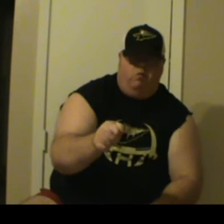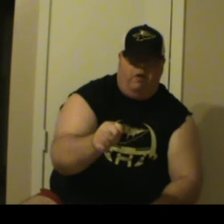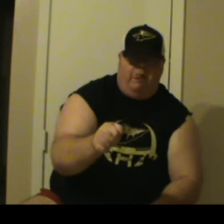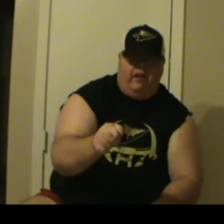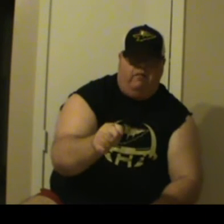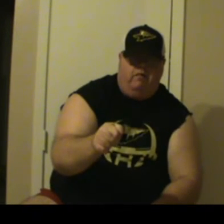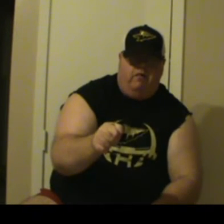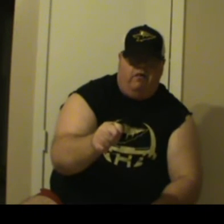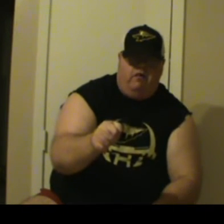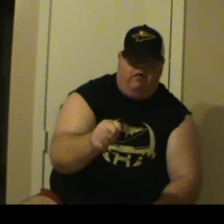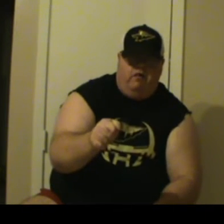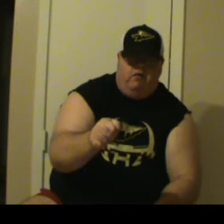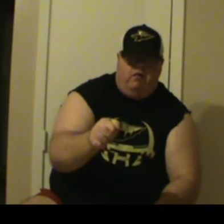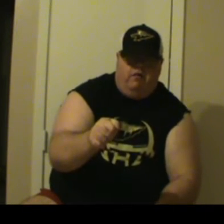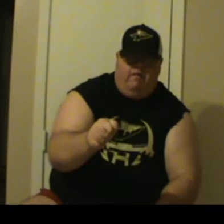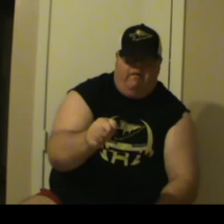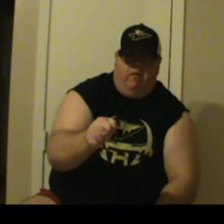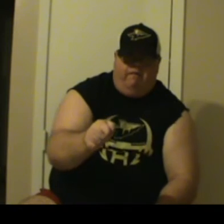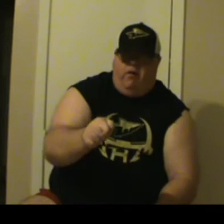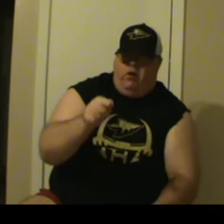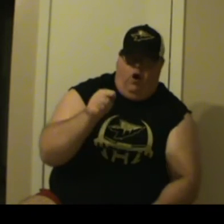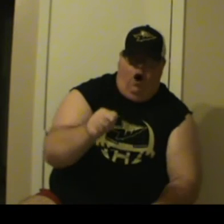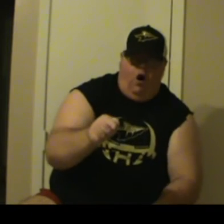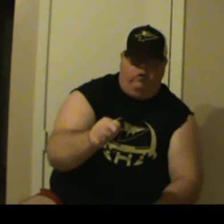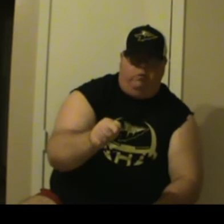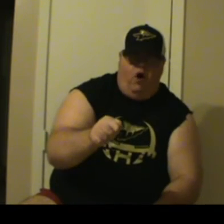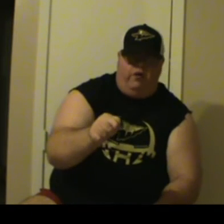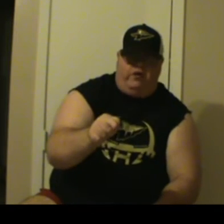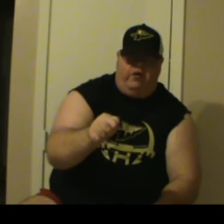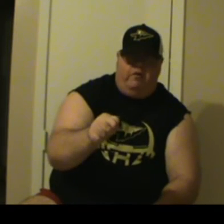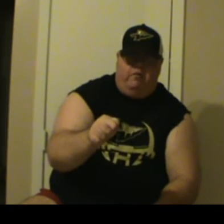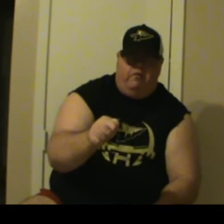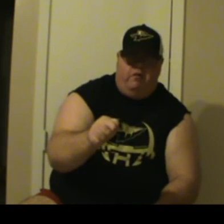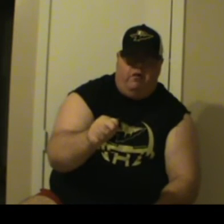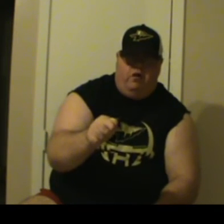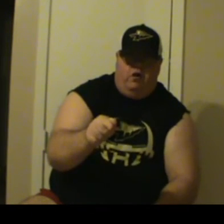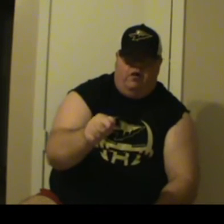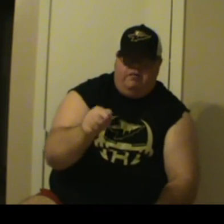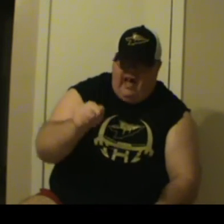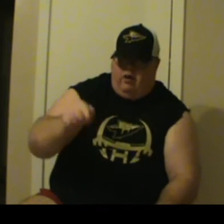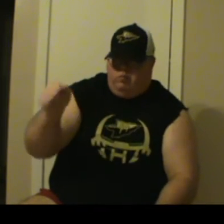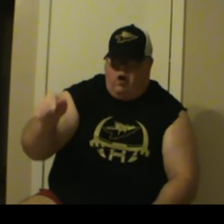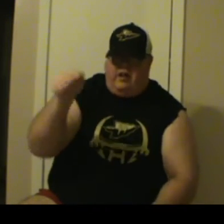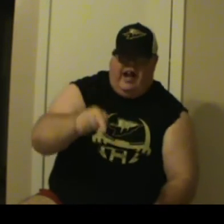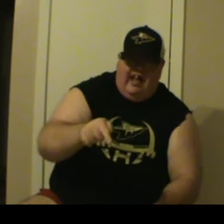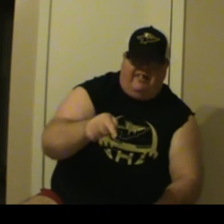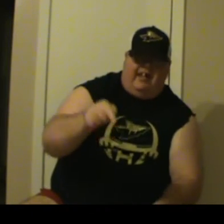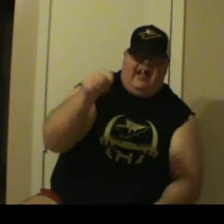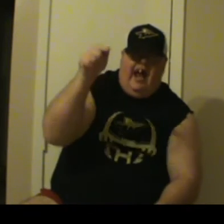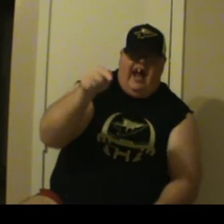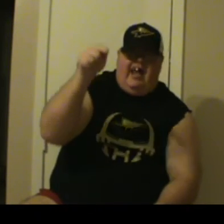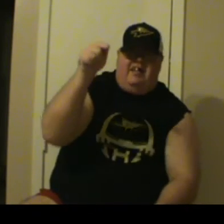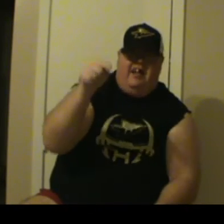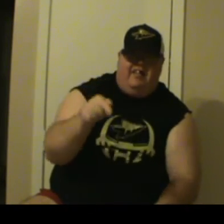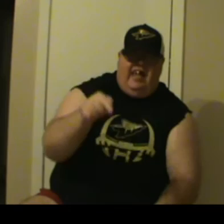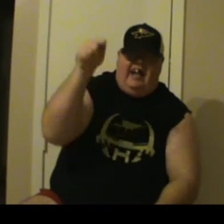for your hard work! That work ethic and that